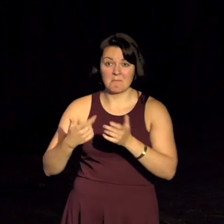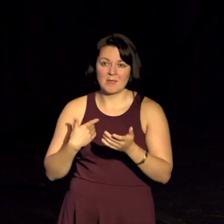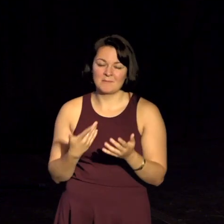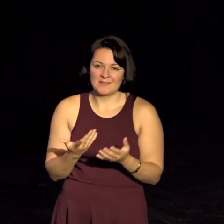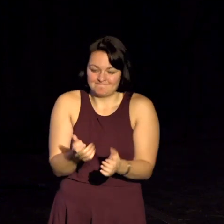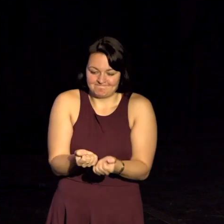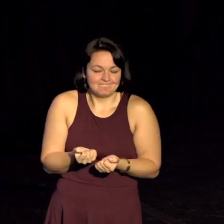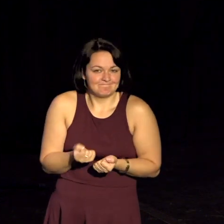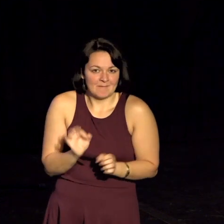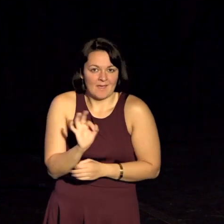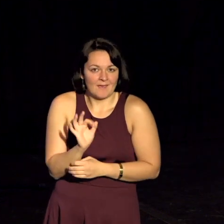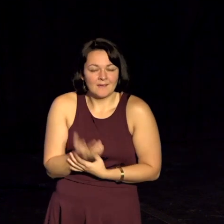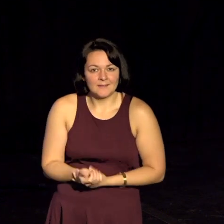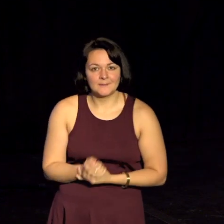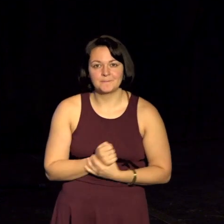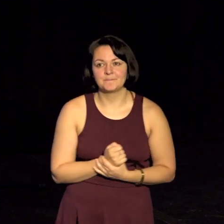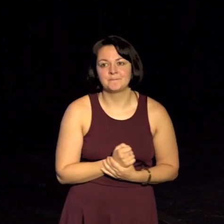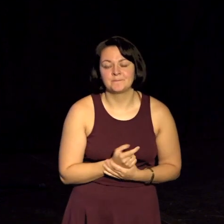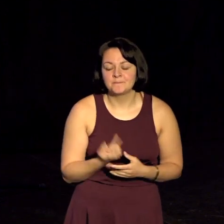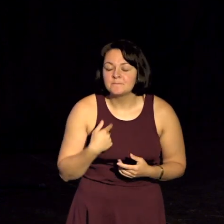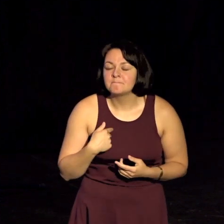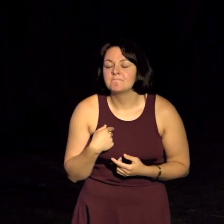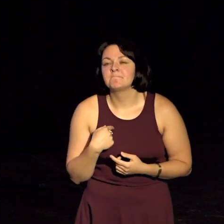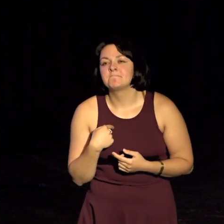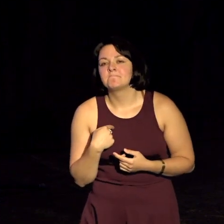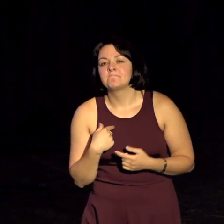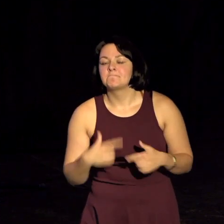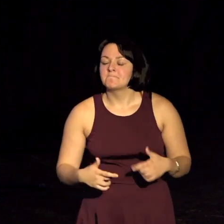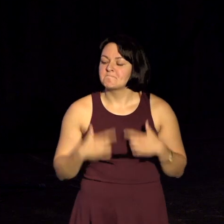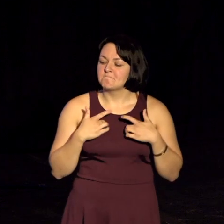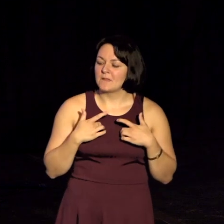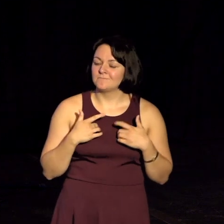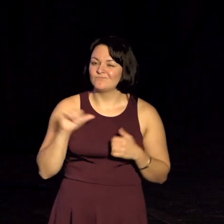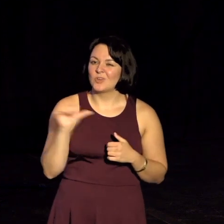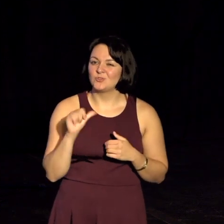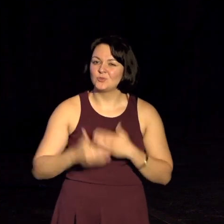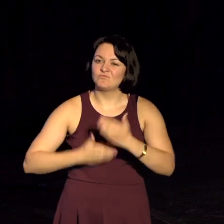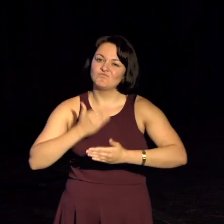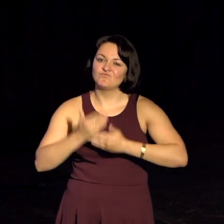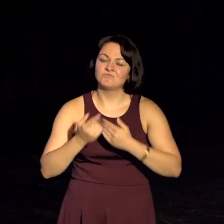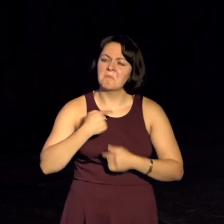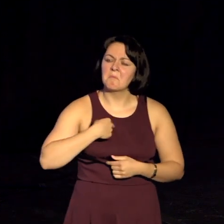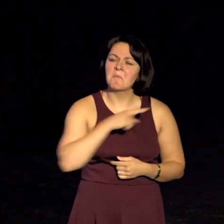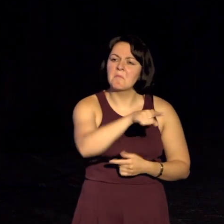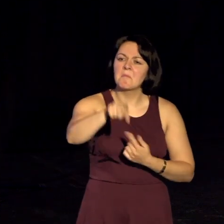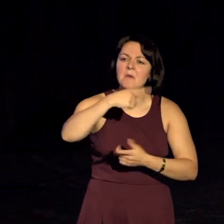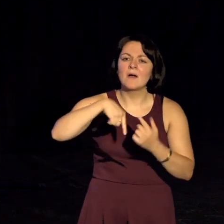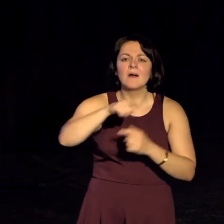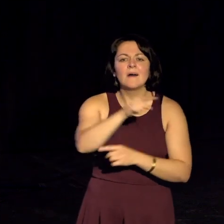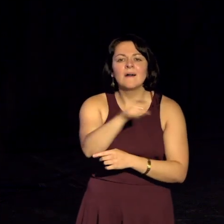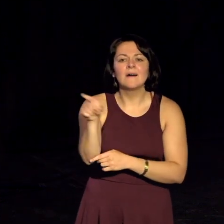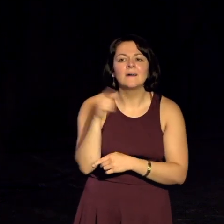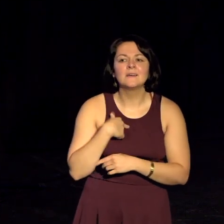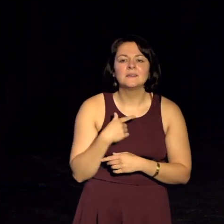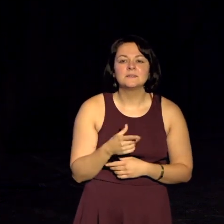So I think we need to change that narrative a little bit. Now, some of you might be thinking, I'm a pretty accepting person. Let's do a little